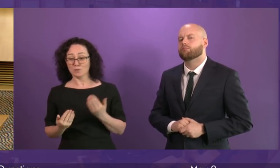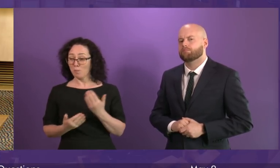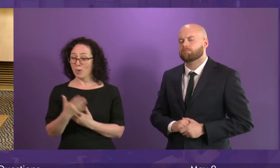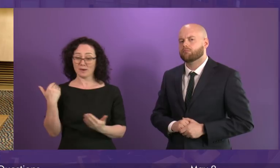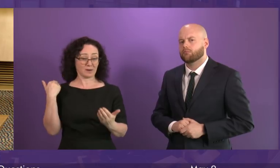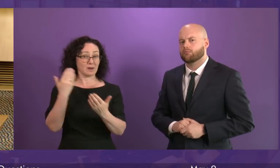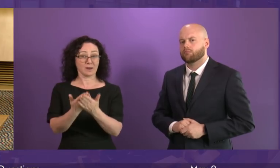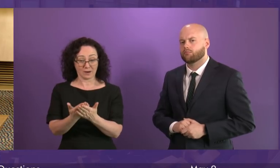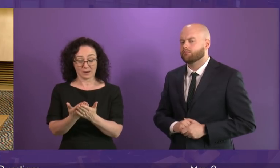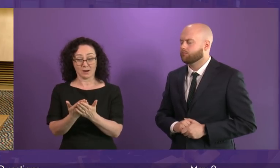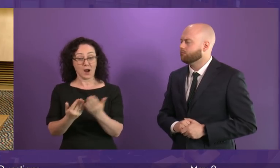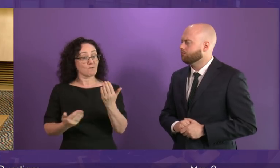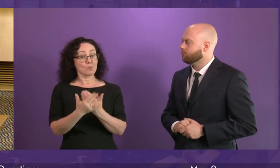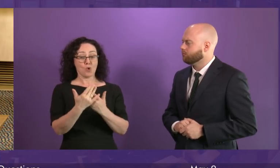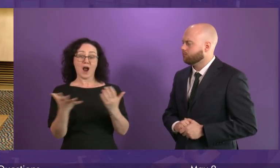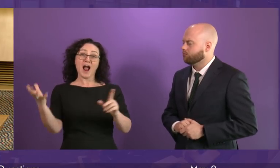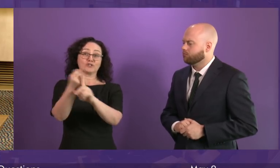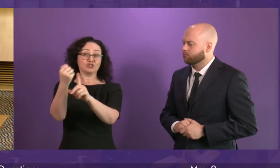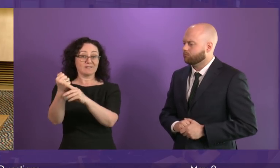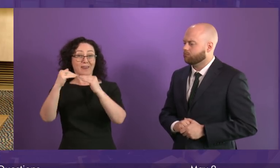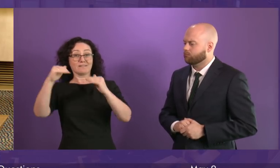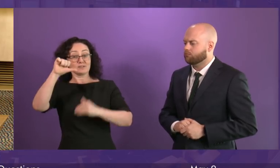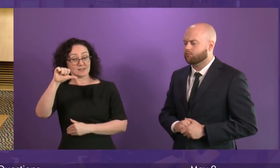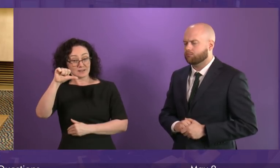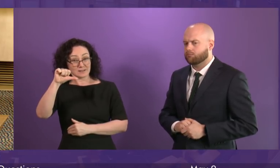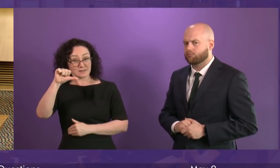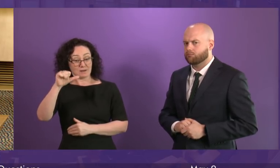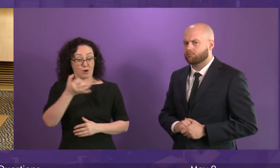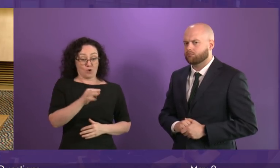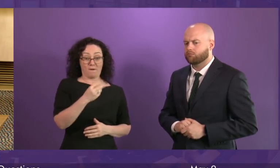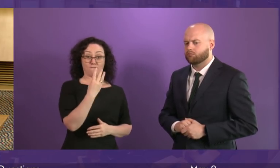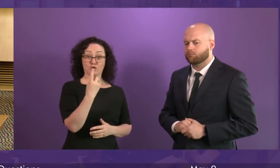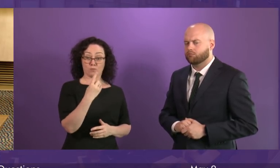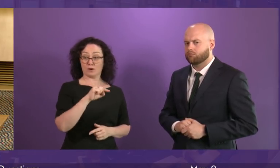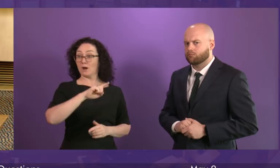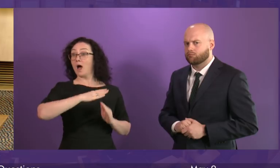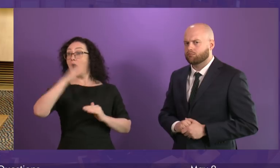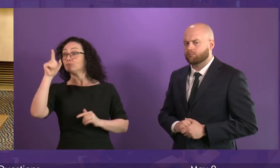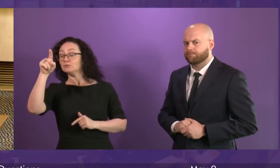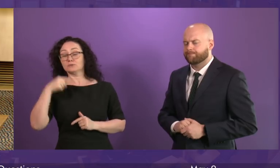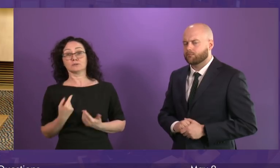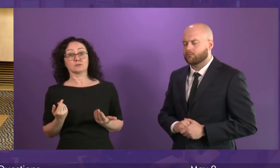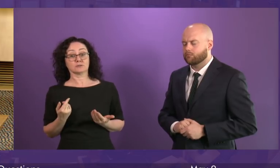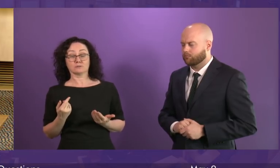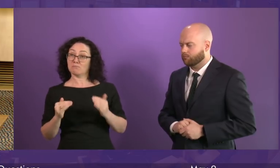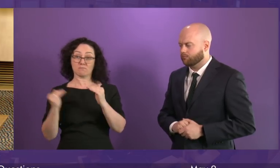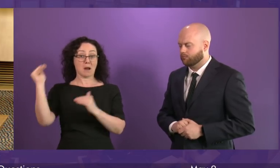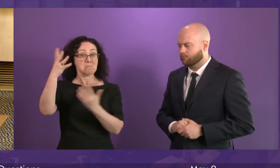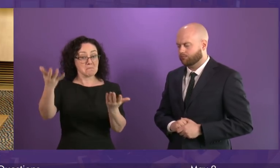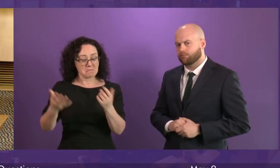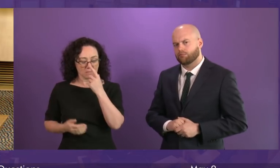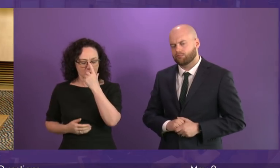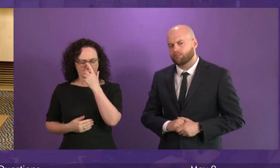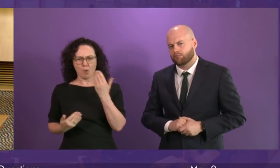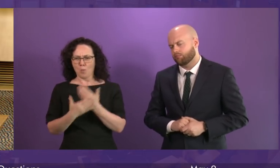getting qualifications at level 6, 41% in 2007, 62% now and more young people of course leaving